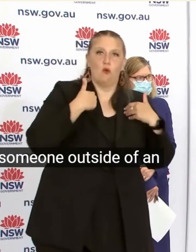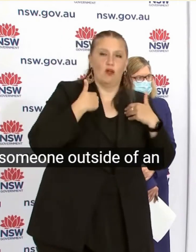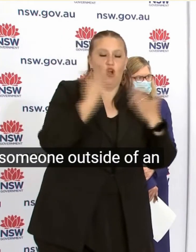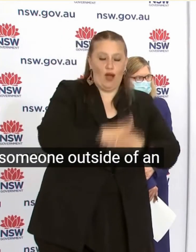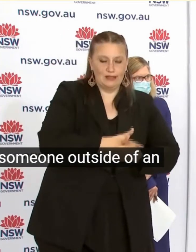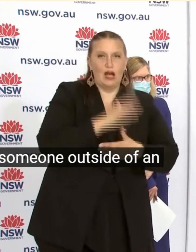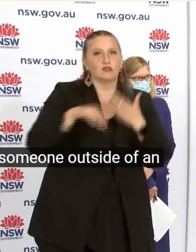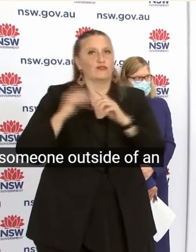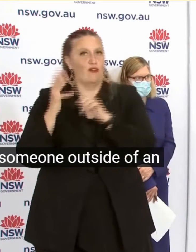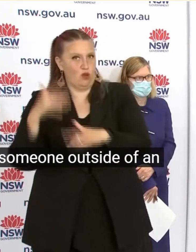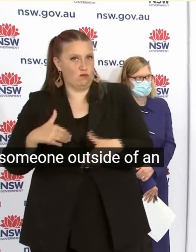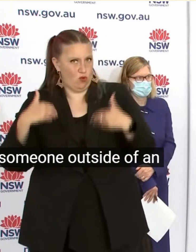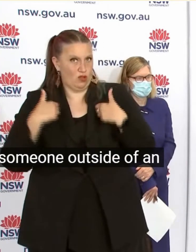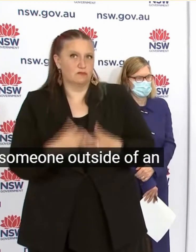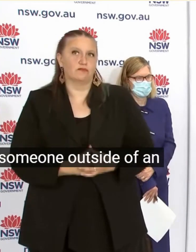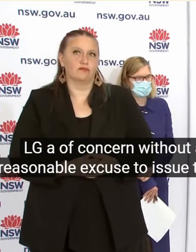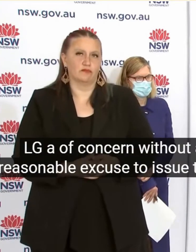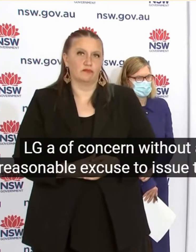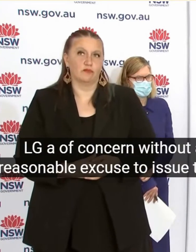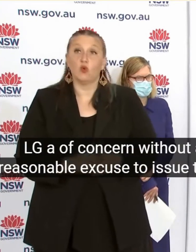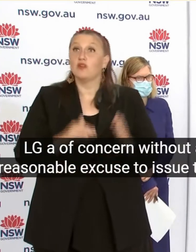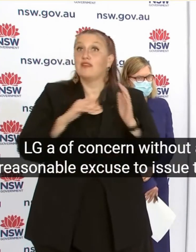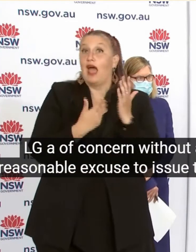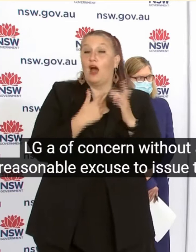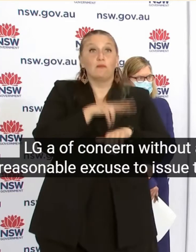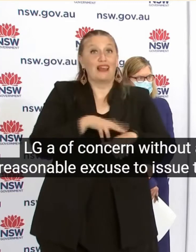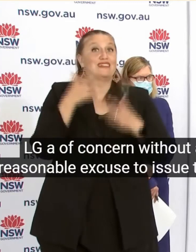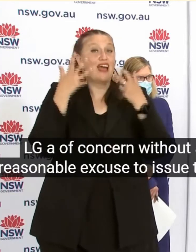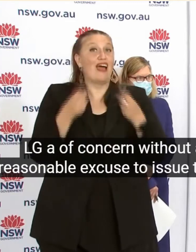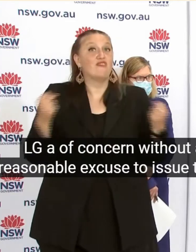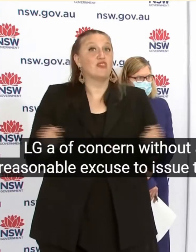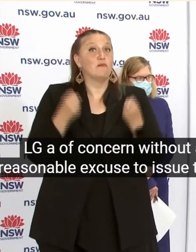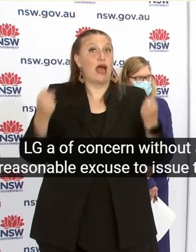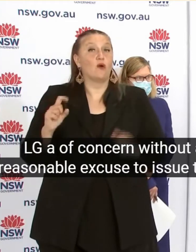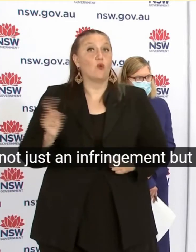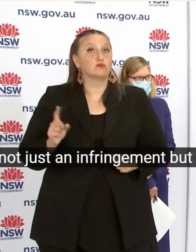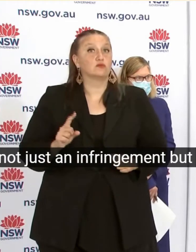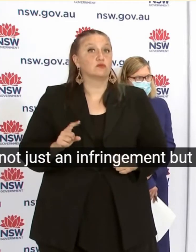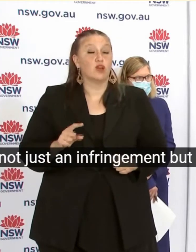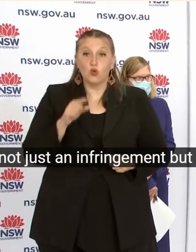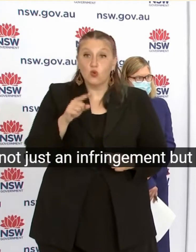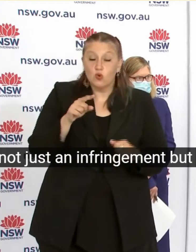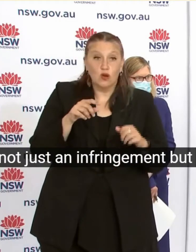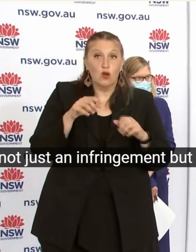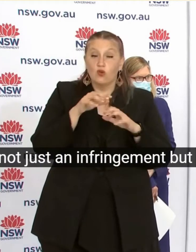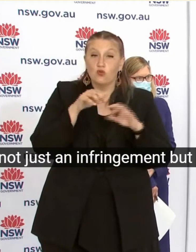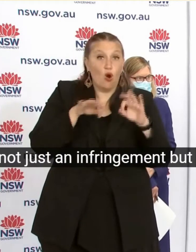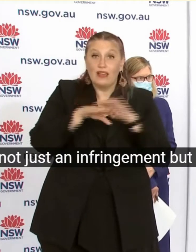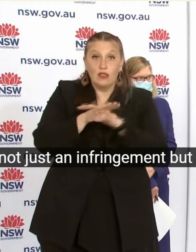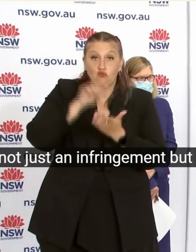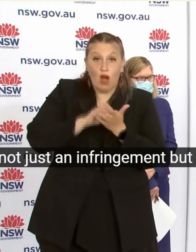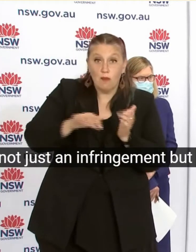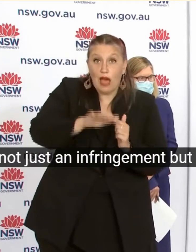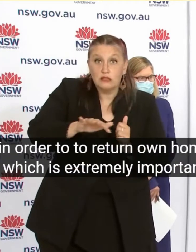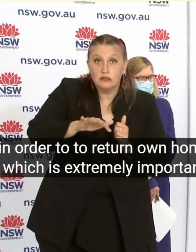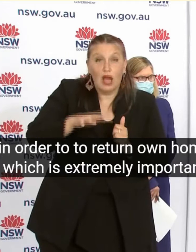Without a reasonable excuse To issue them Not just an infringement But an order To return home Which is extremely important